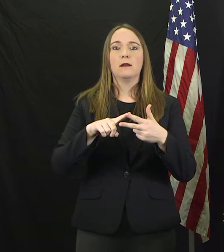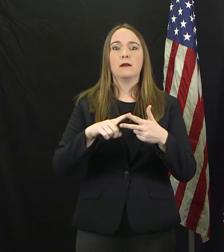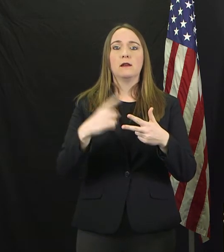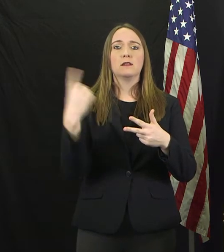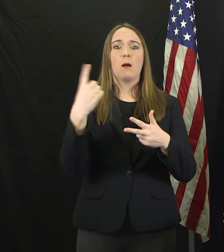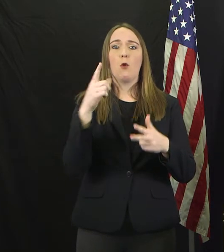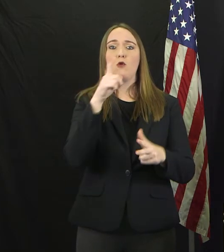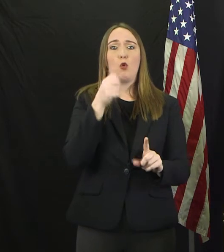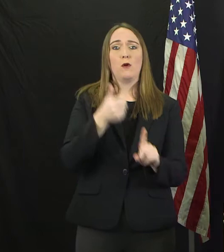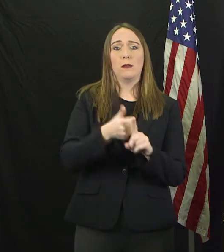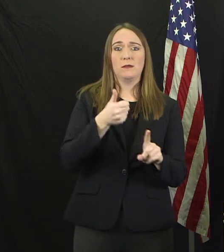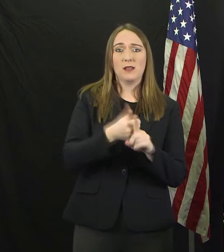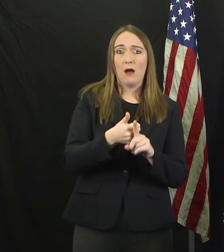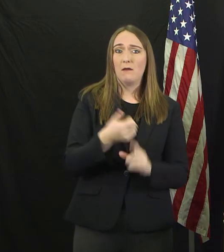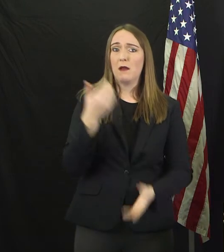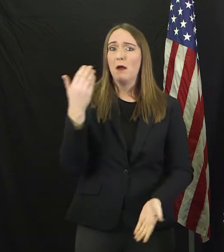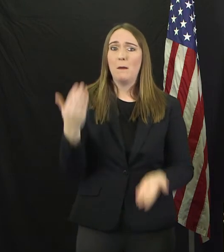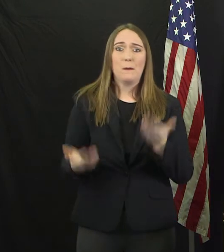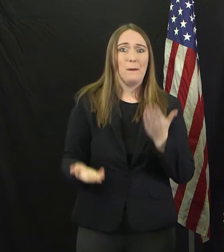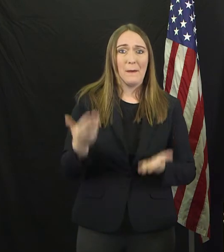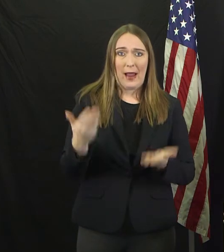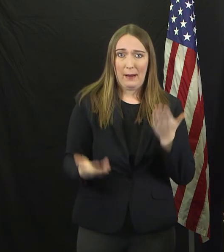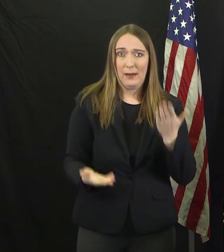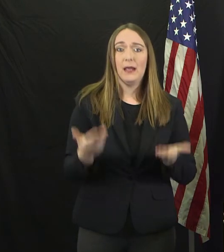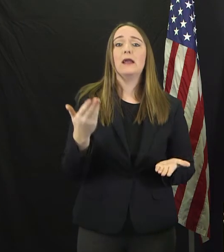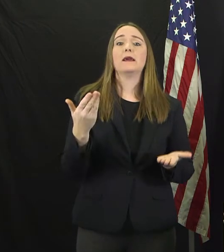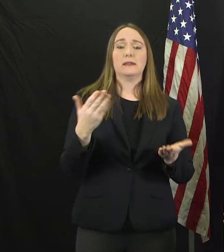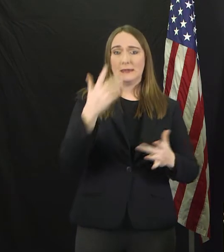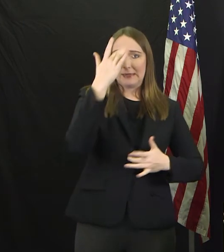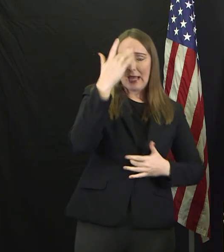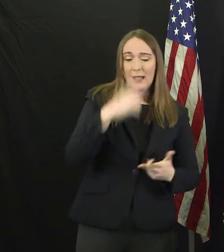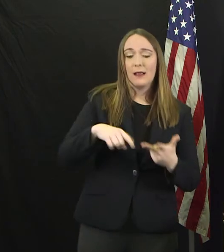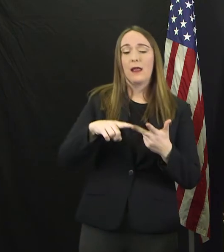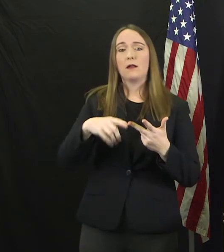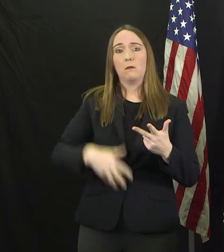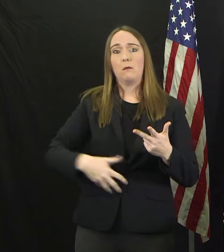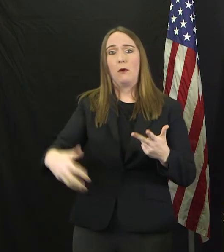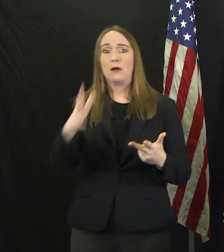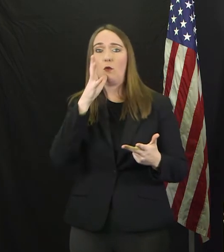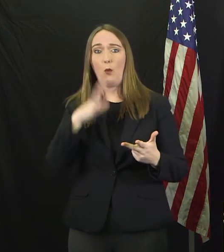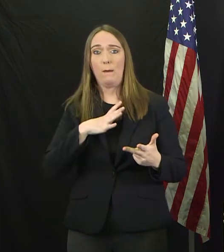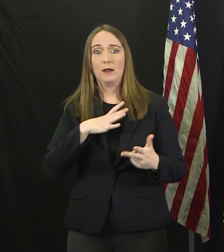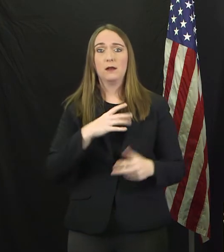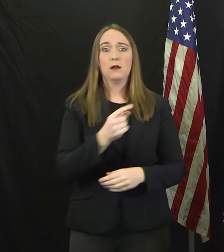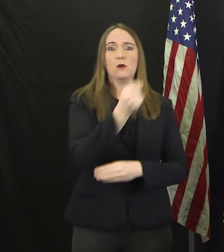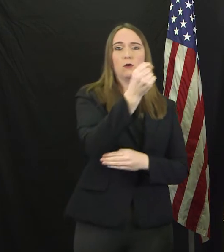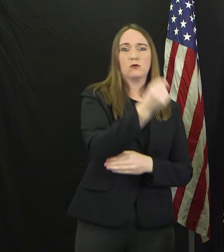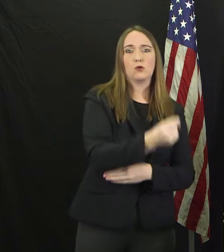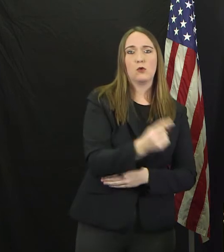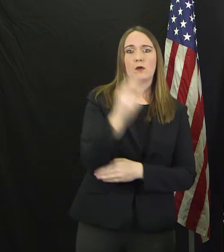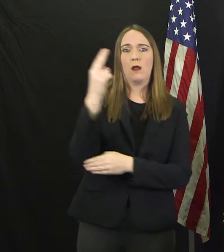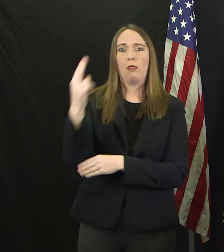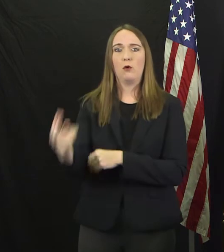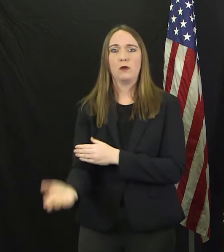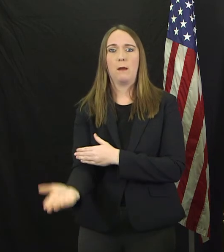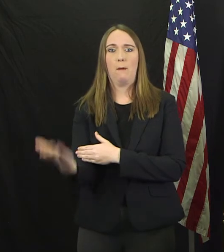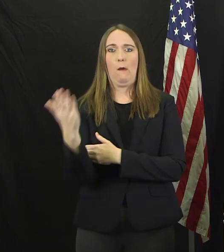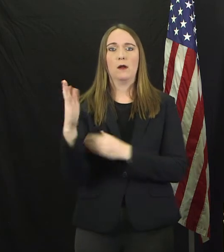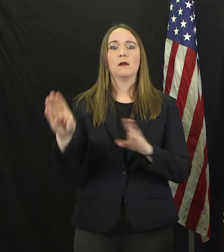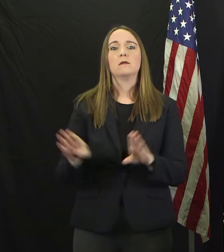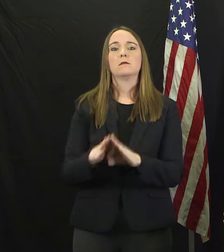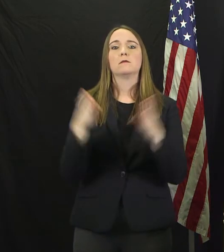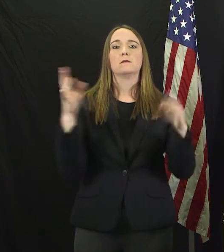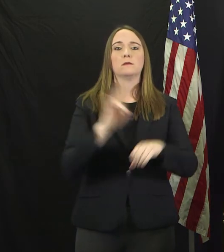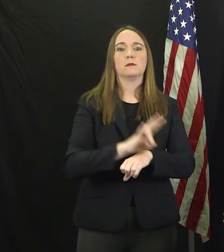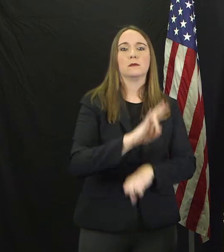compromised. Tuesday, Thursday mornings, they'll be open from seven to nine for those who